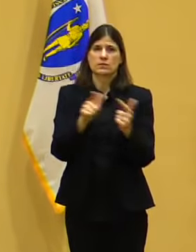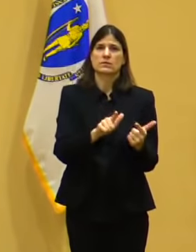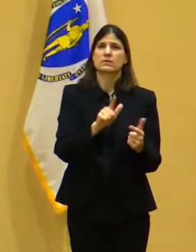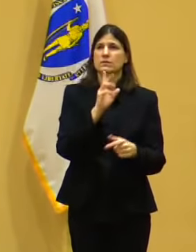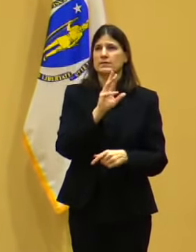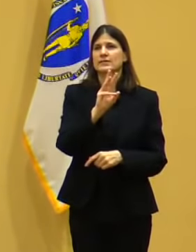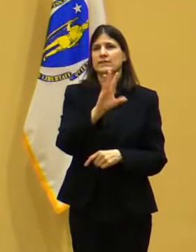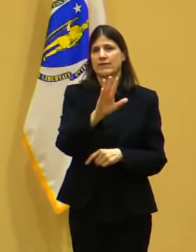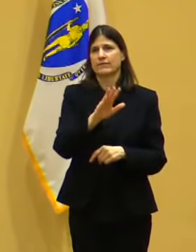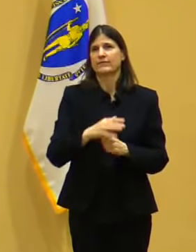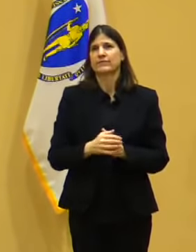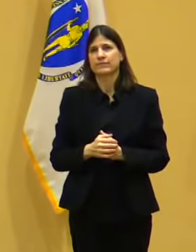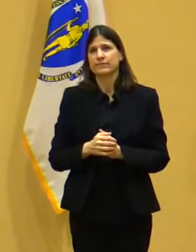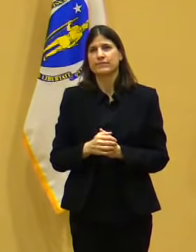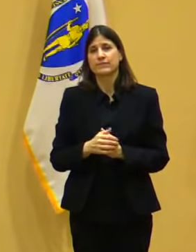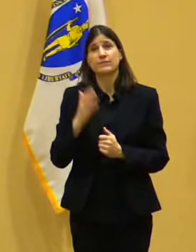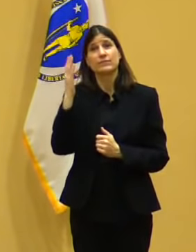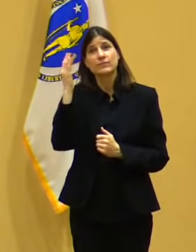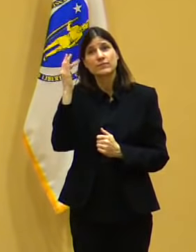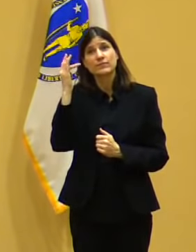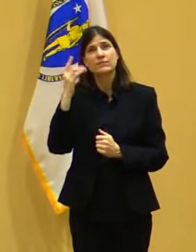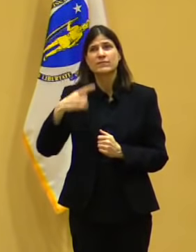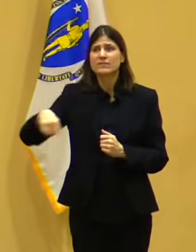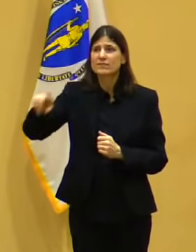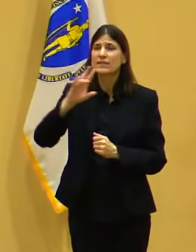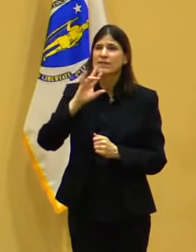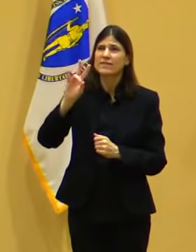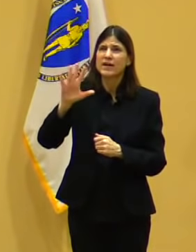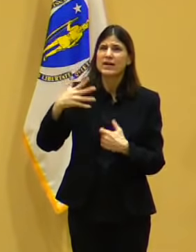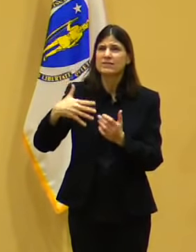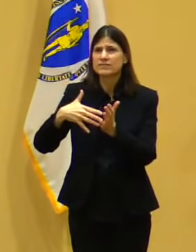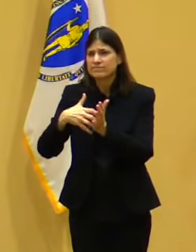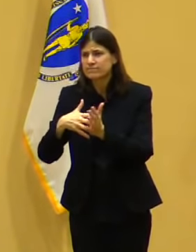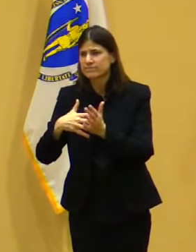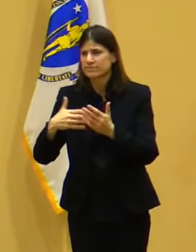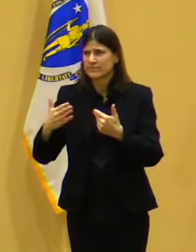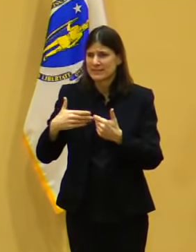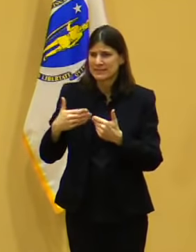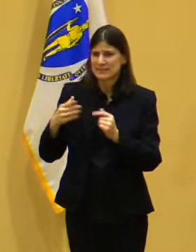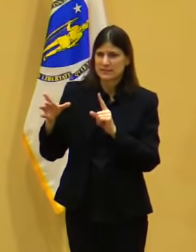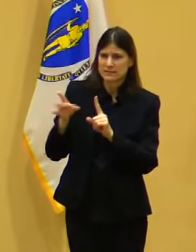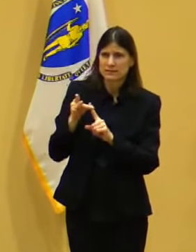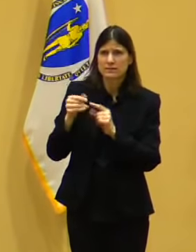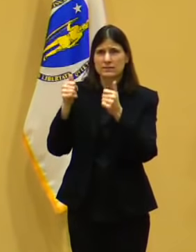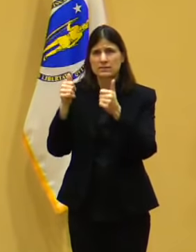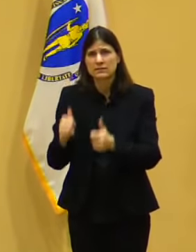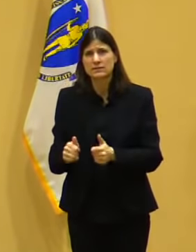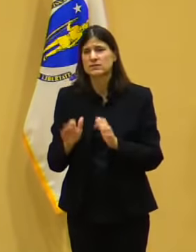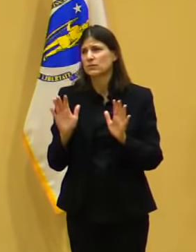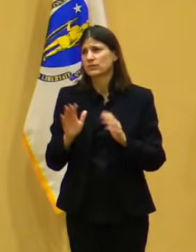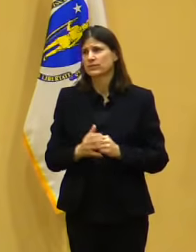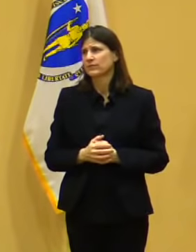far more vulnerable to COVID than anybody else.